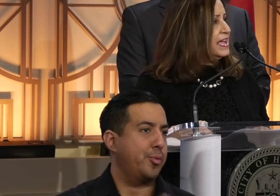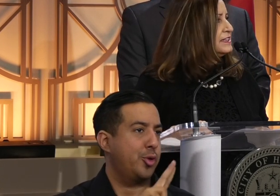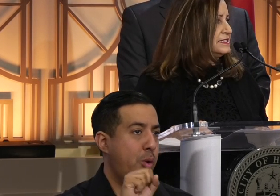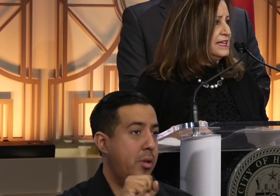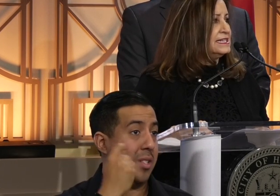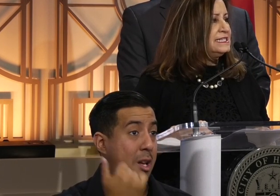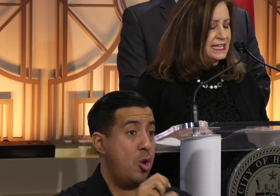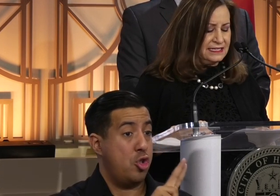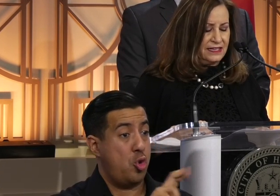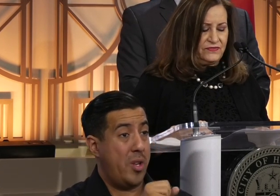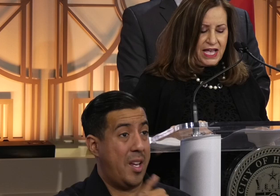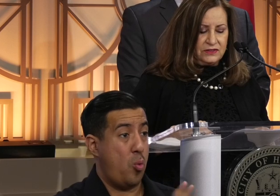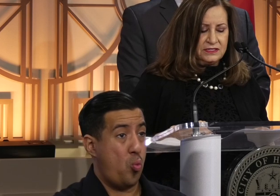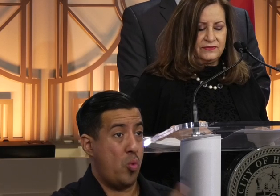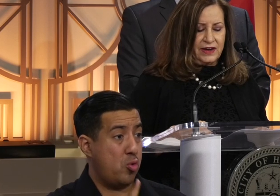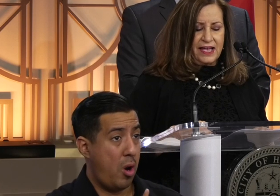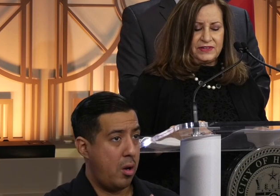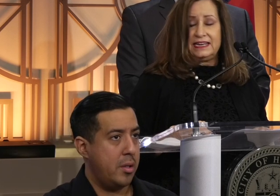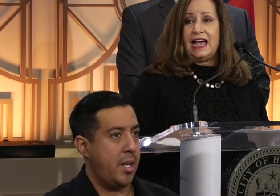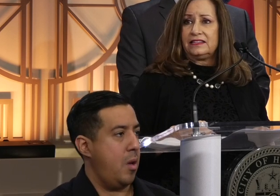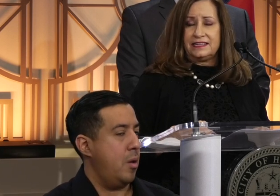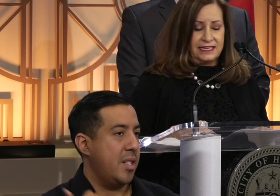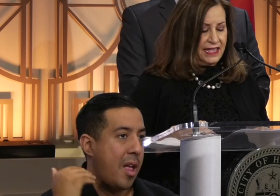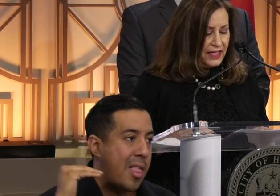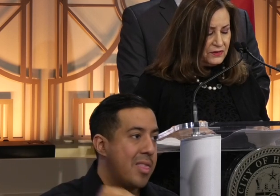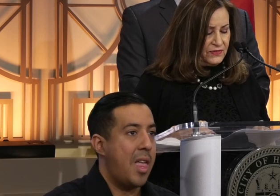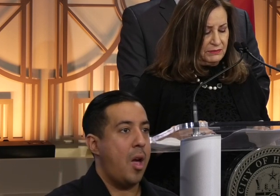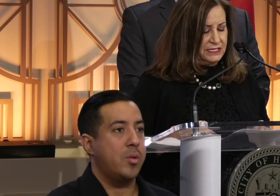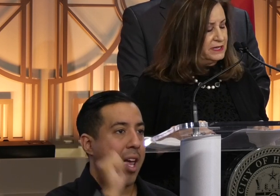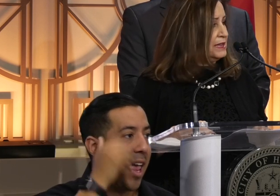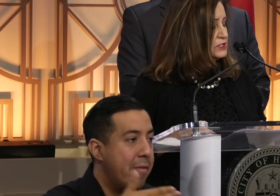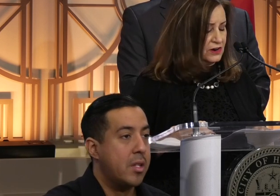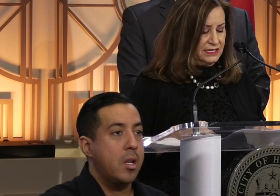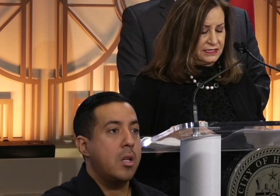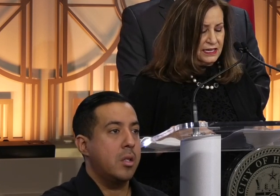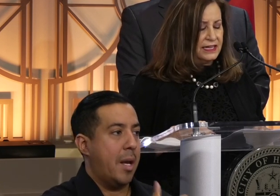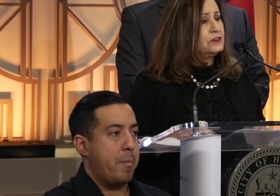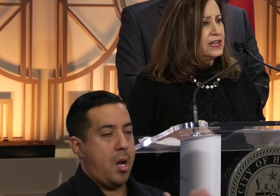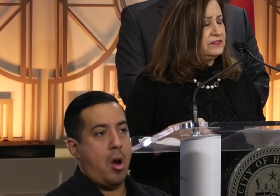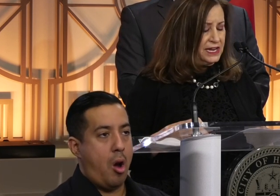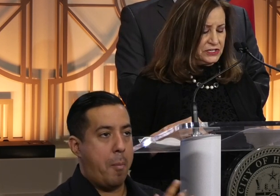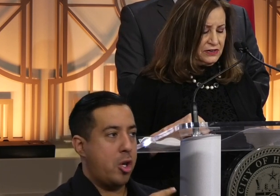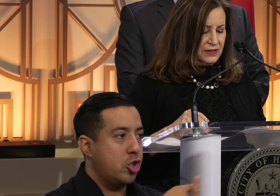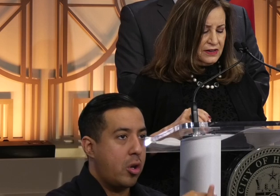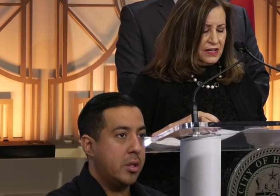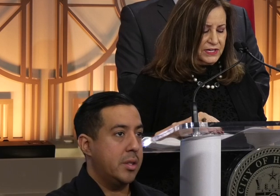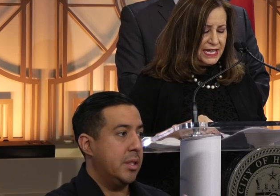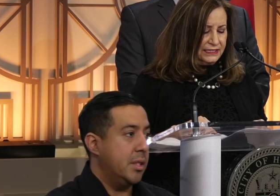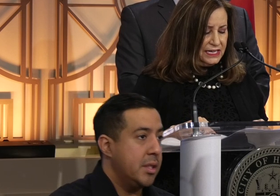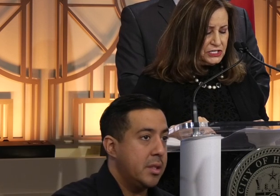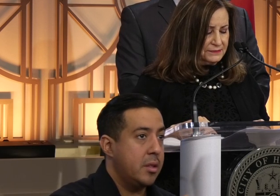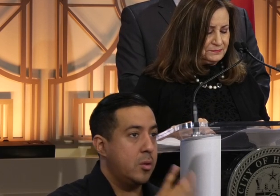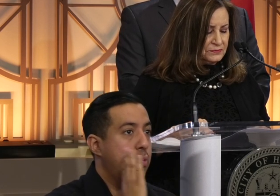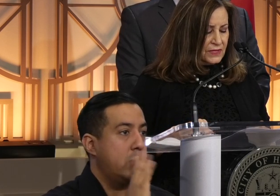from Afghanistan, tens of thousands of our Afghan allies and their families became targets in grave danger of